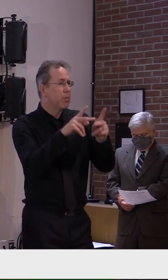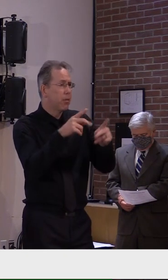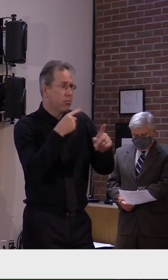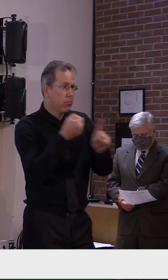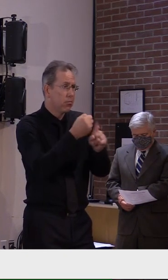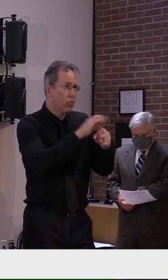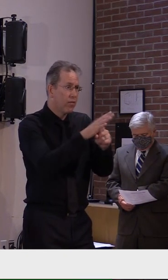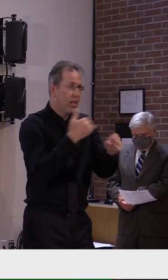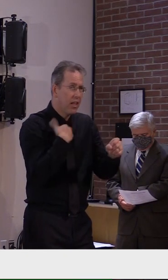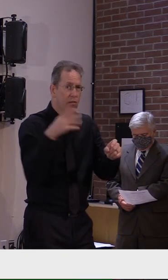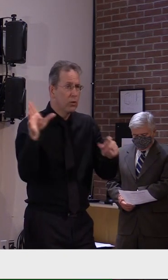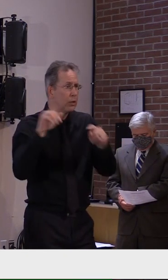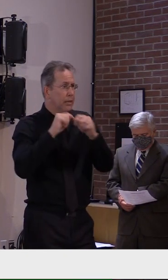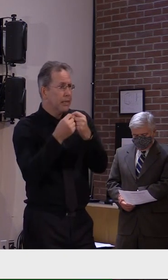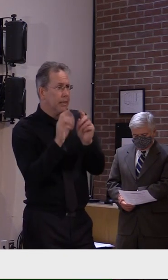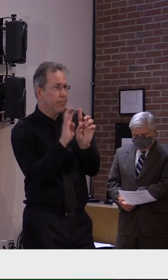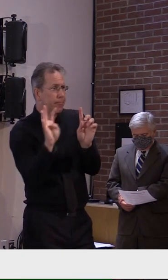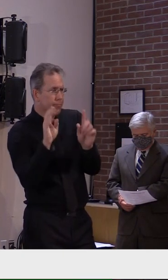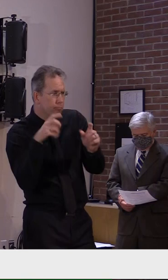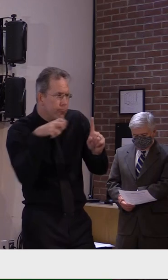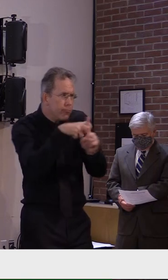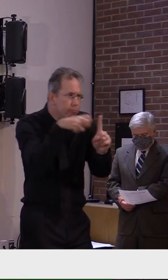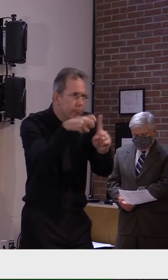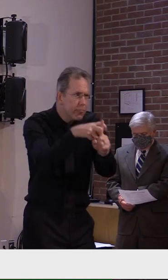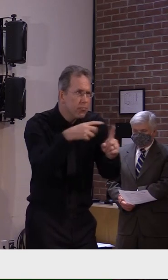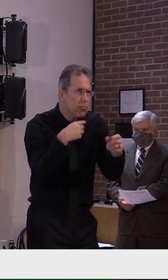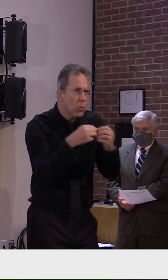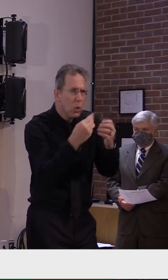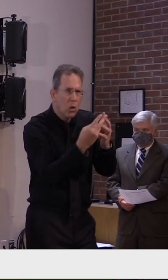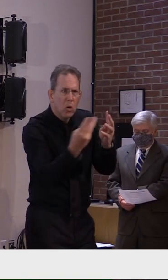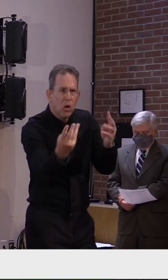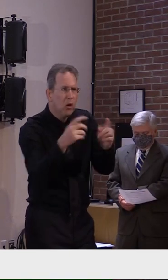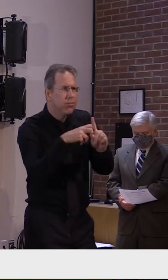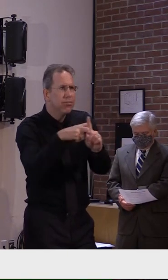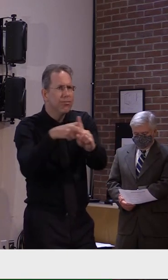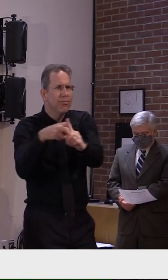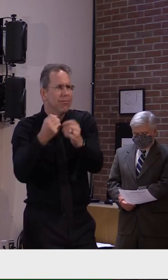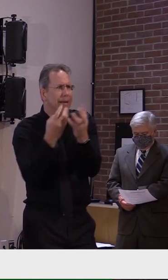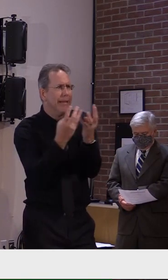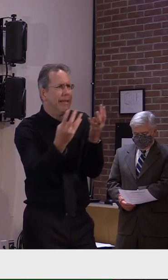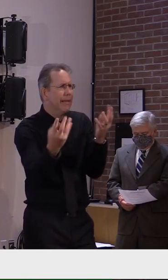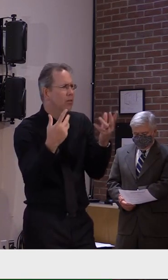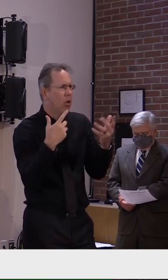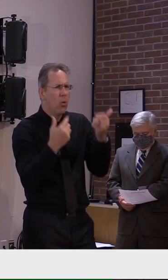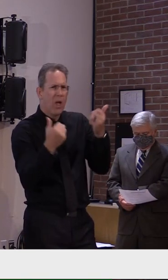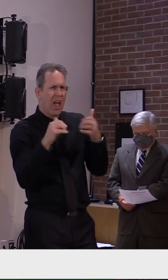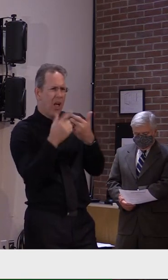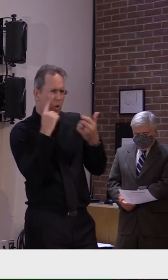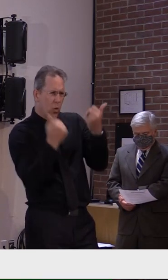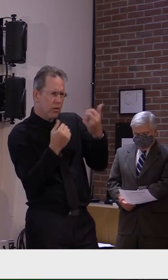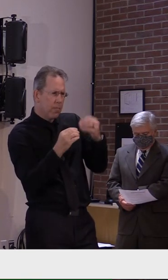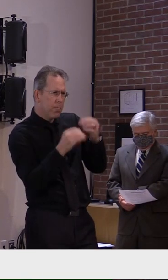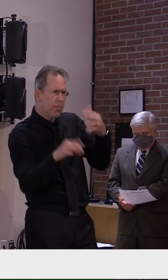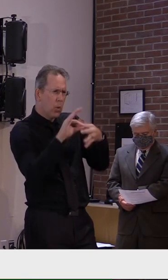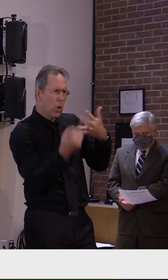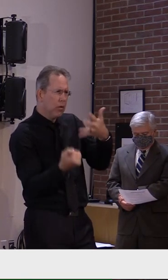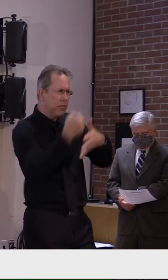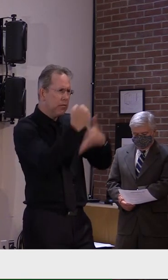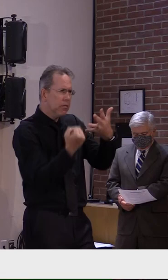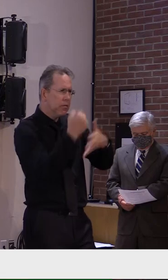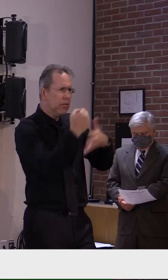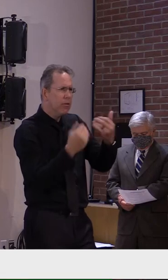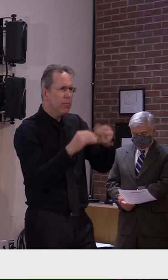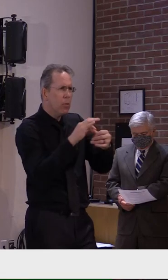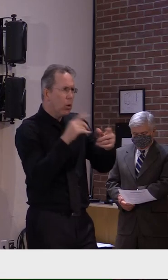and teachers to the front of the tracing line in the interest of the stated priority to keep